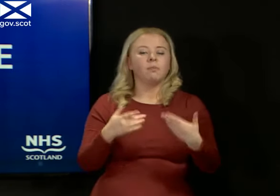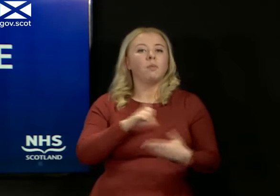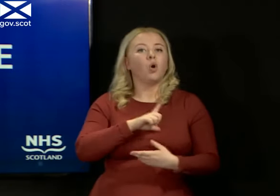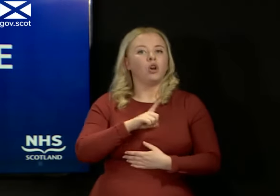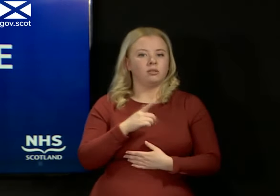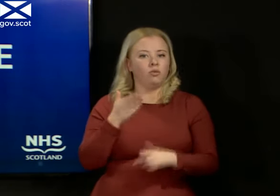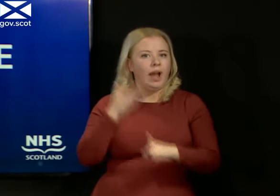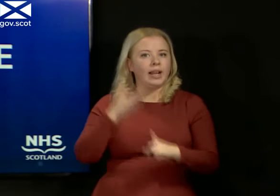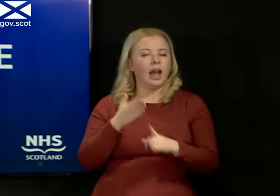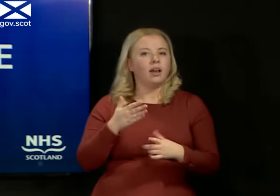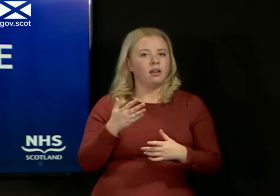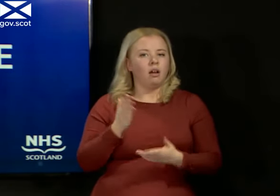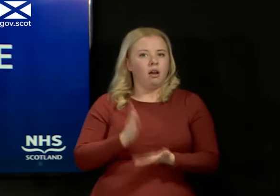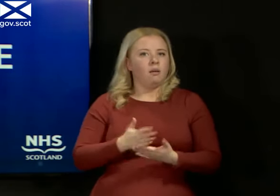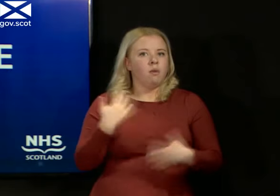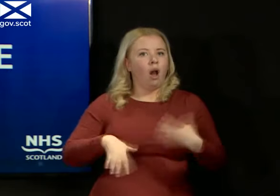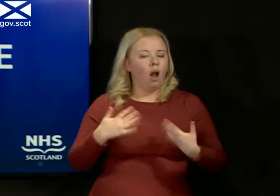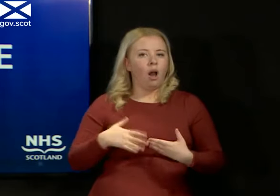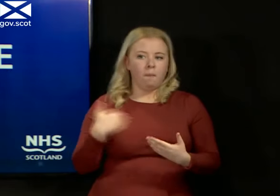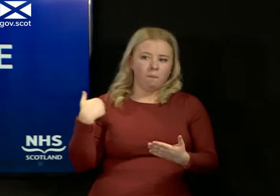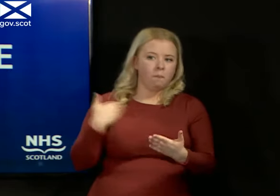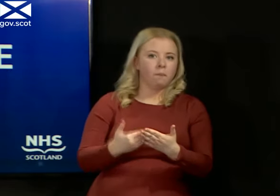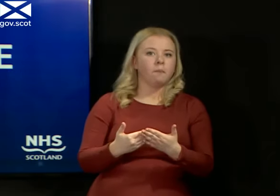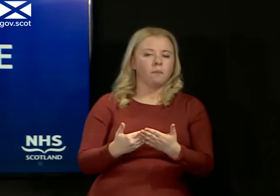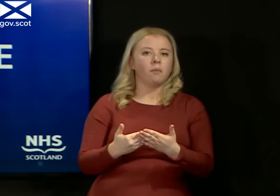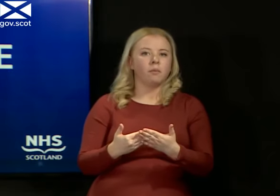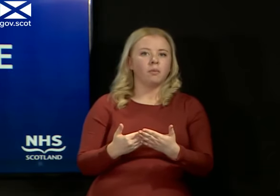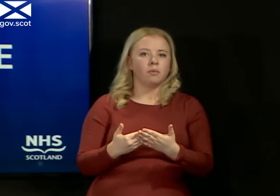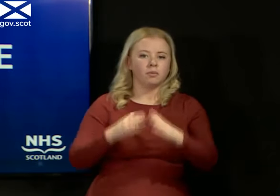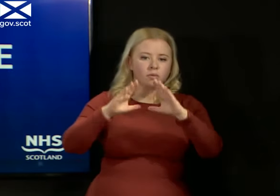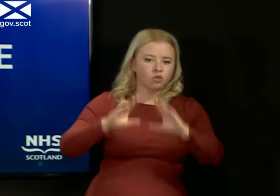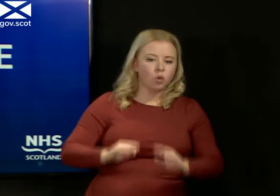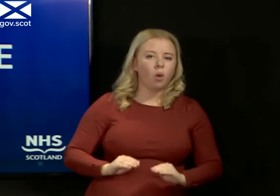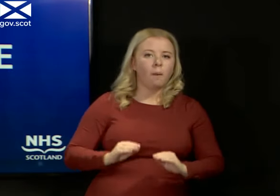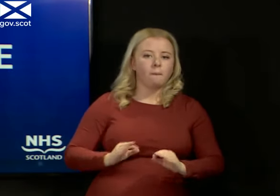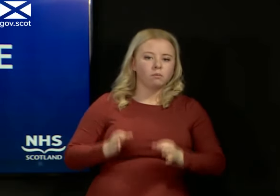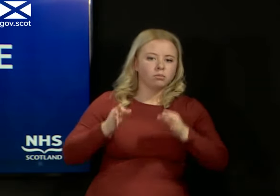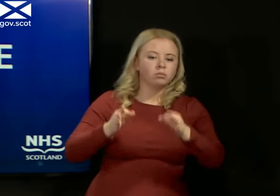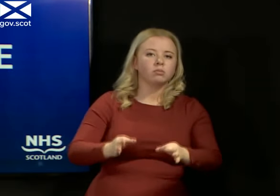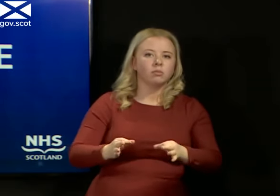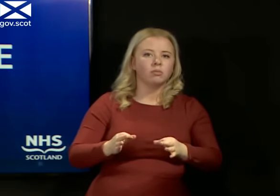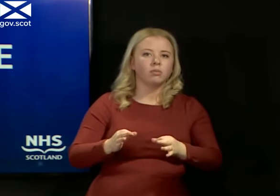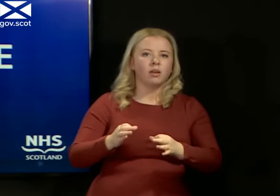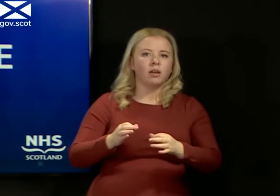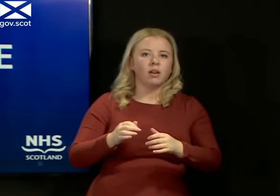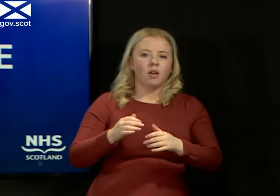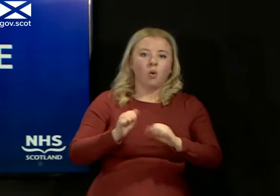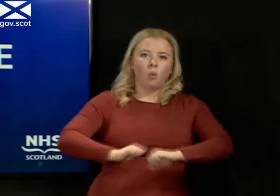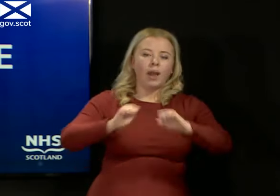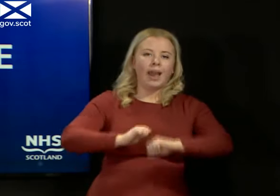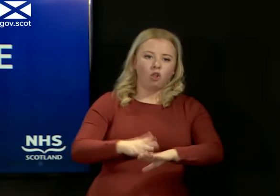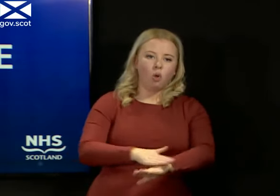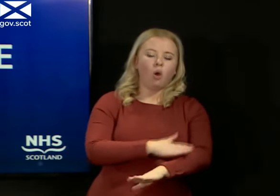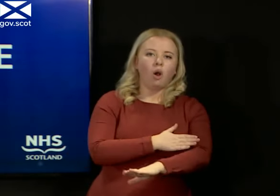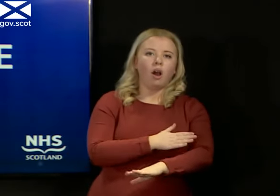the harm that will have been caused to health of individuals having to wait longer than